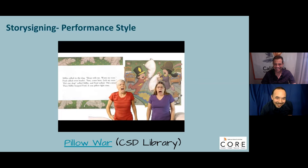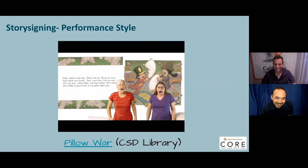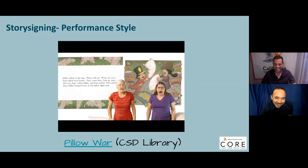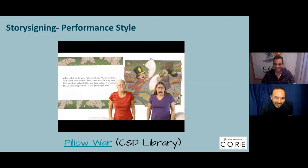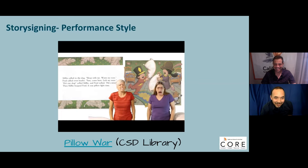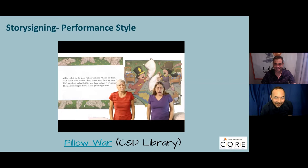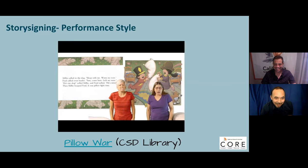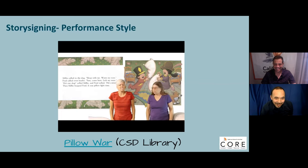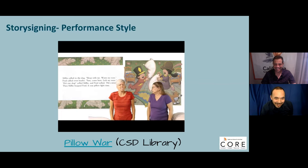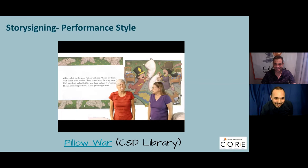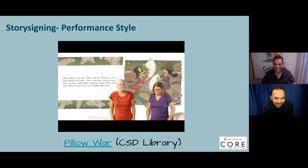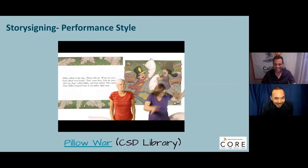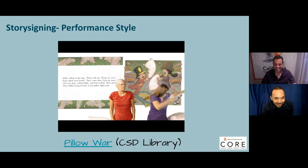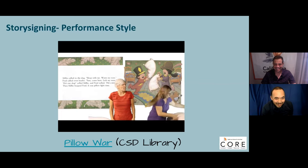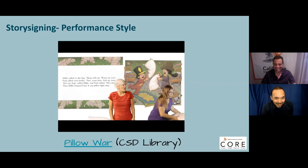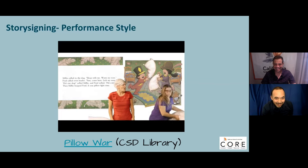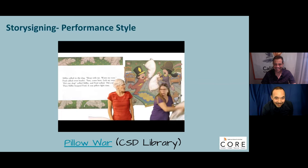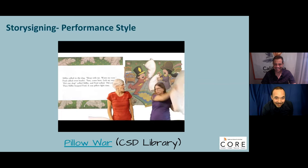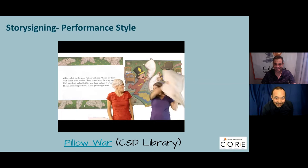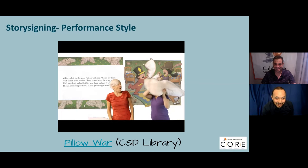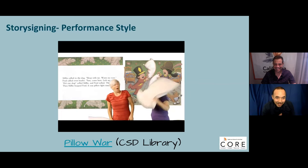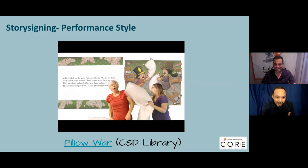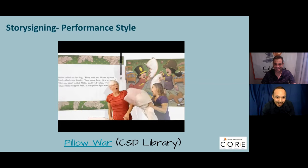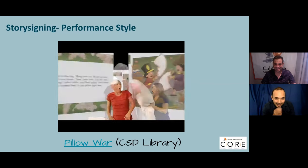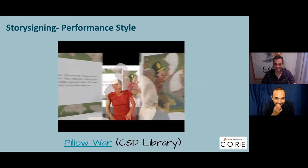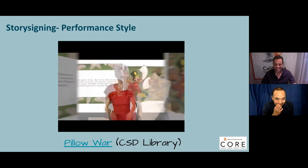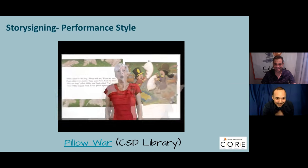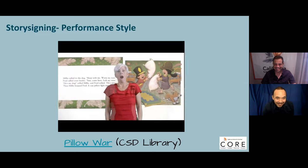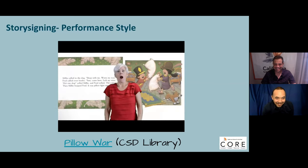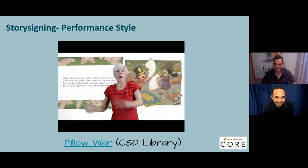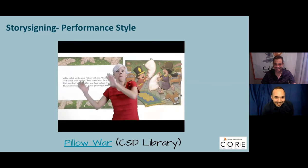And so here they're playing the two different characters that we see in behind.